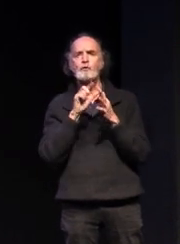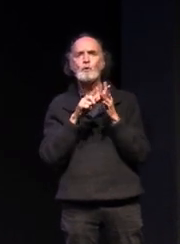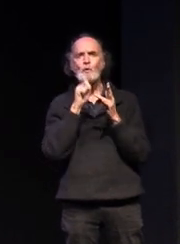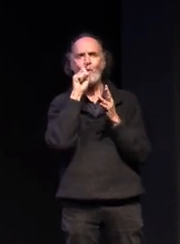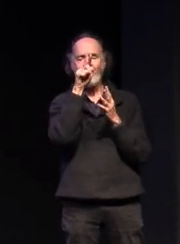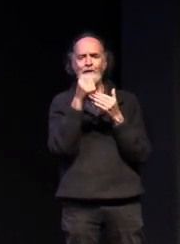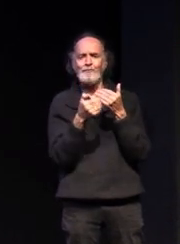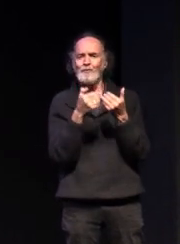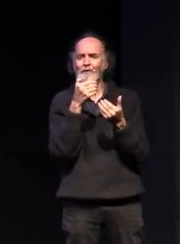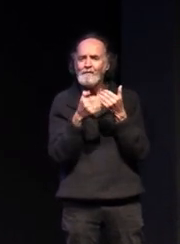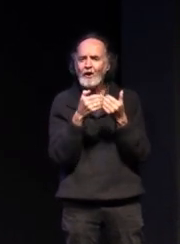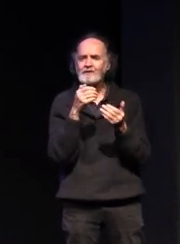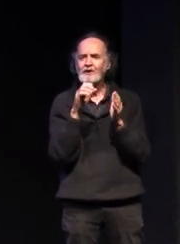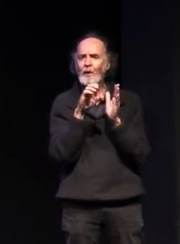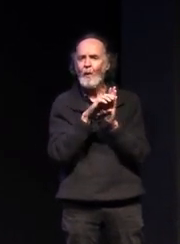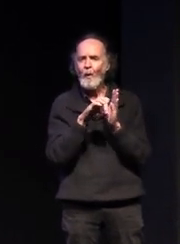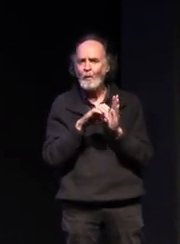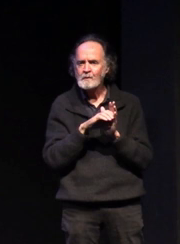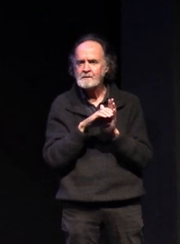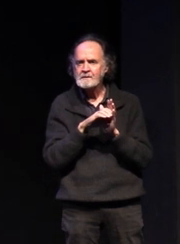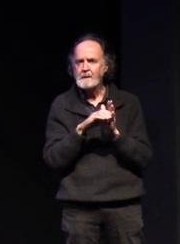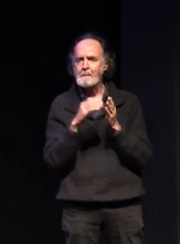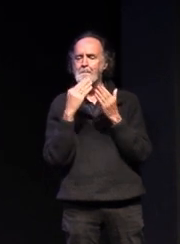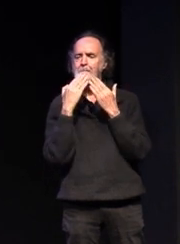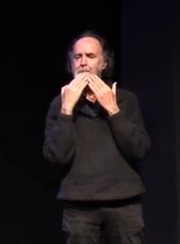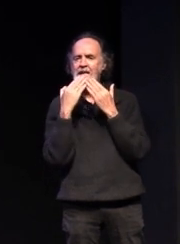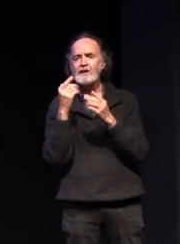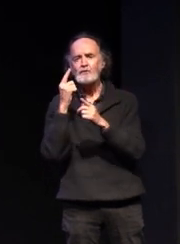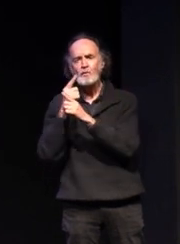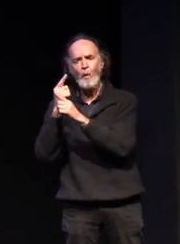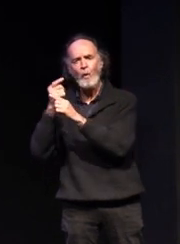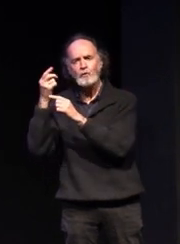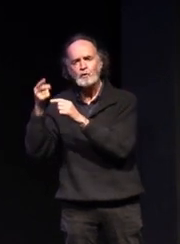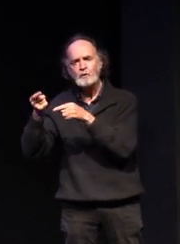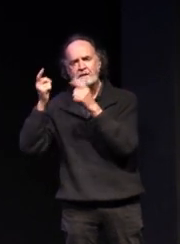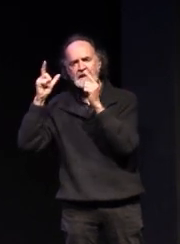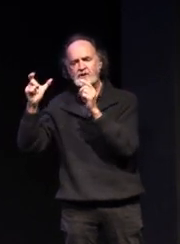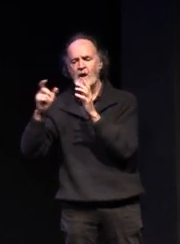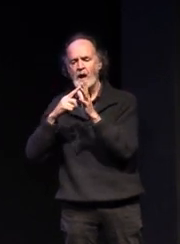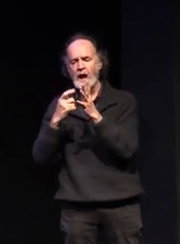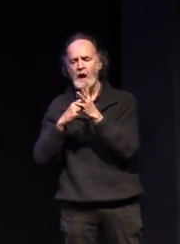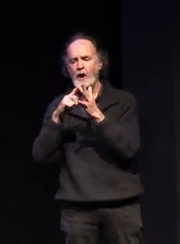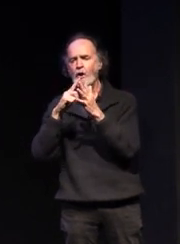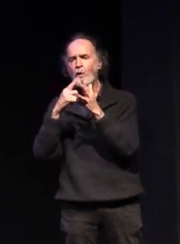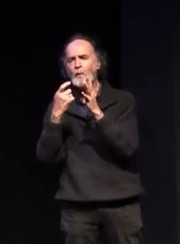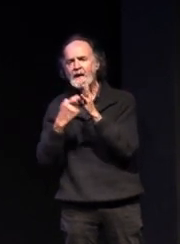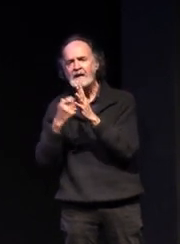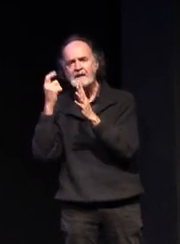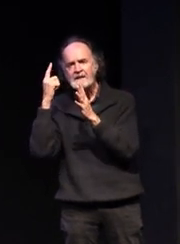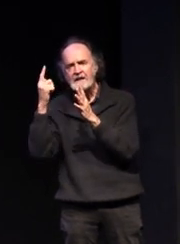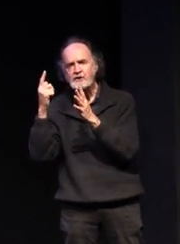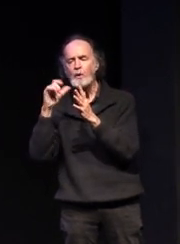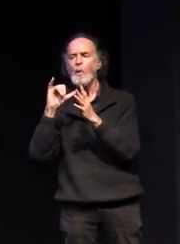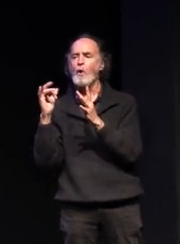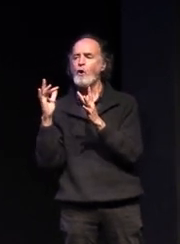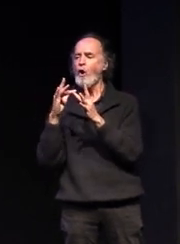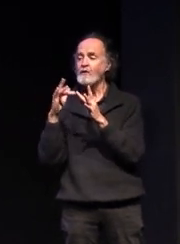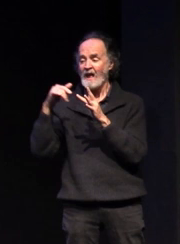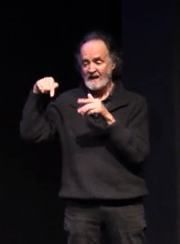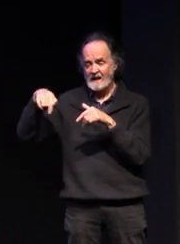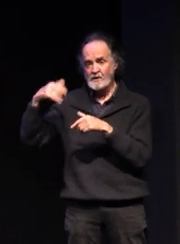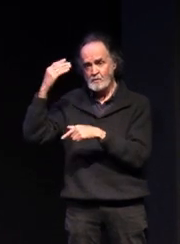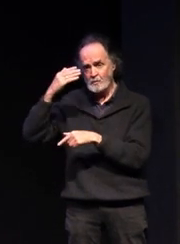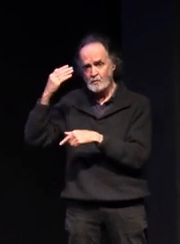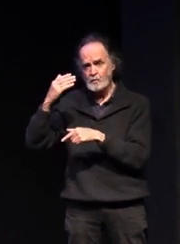you might be interested in please talk to careers and pathways support at your school or contact us have a careers